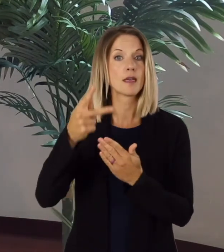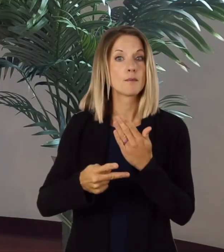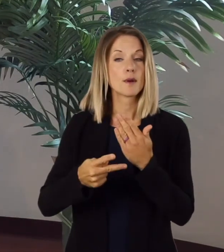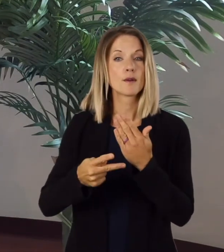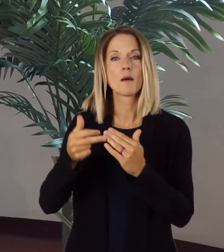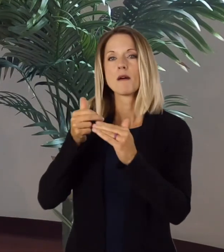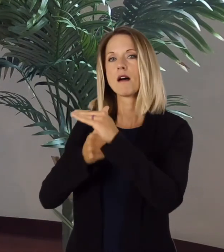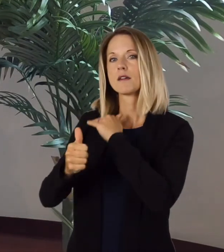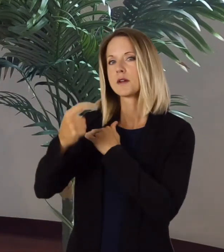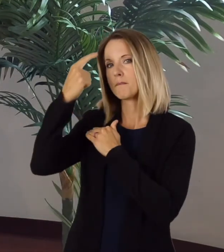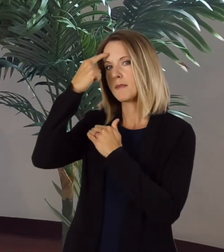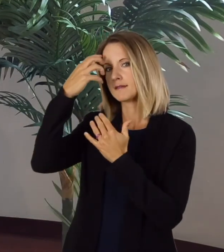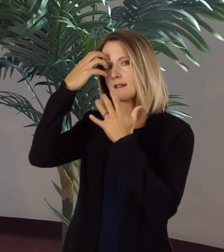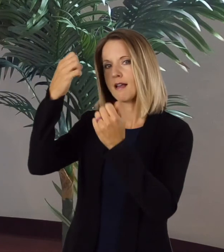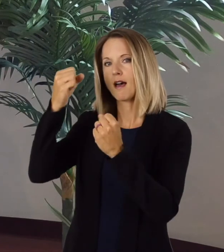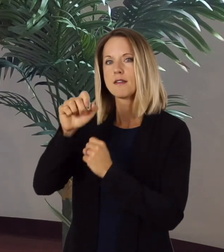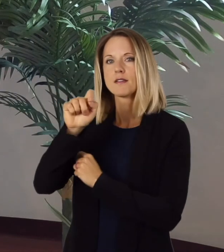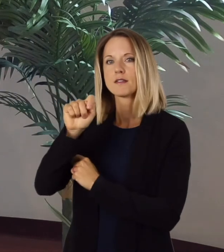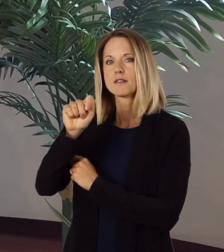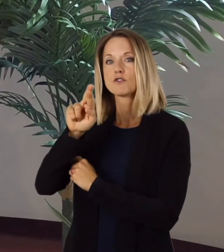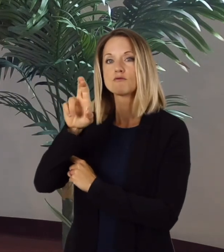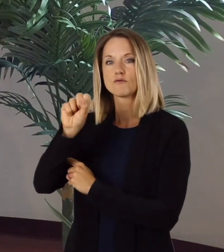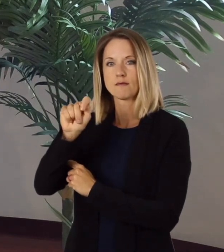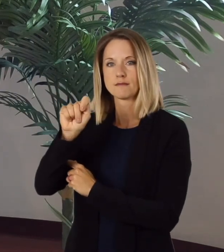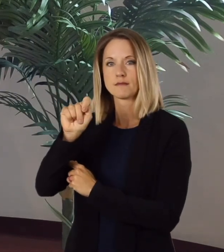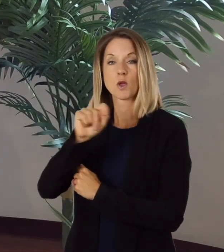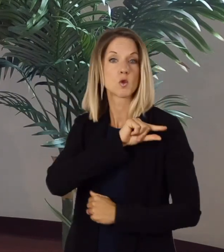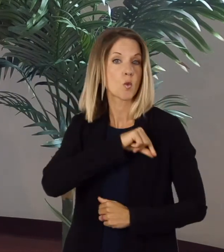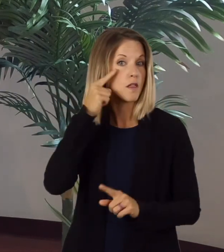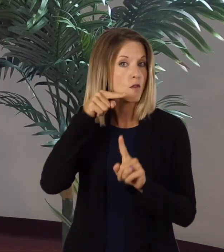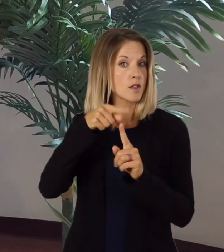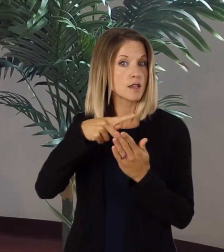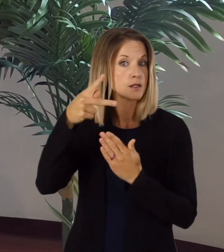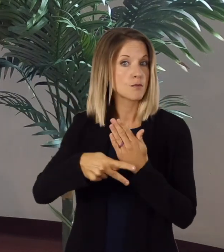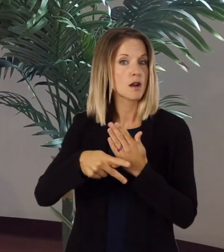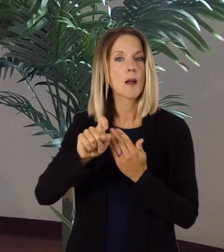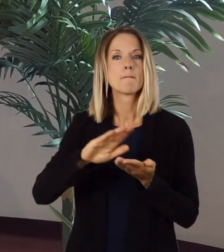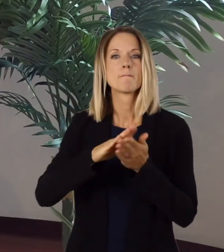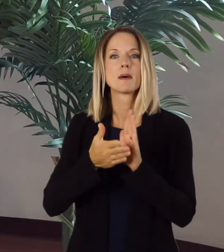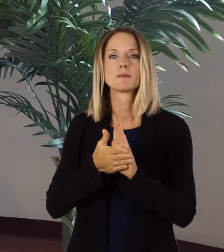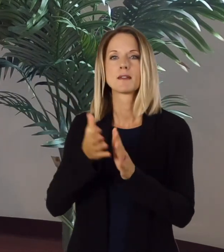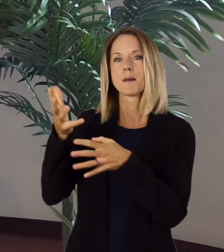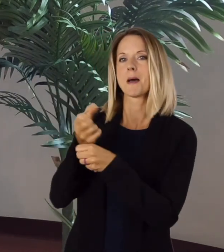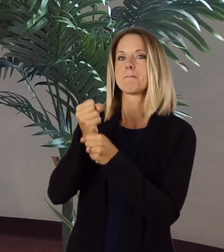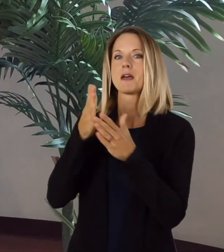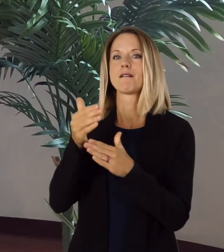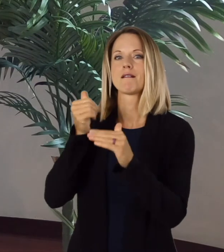qualify you do have to be a Mental Health Trust Beneficiary. The program has devices to help you increase